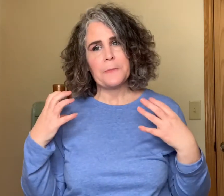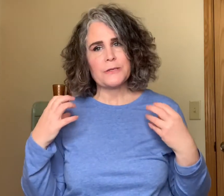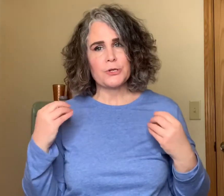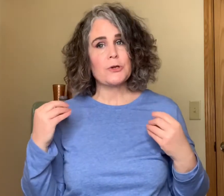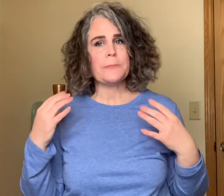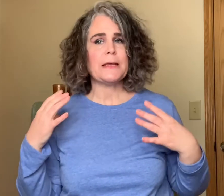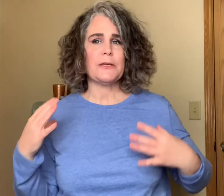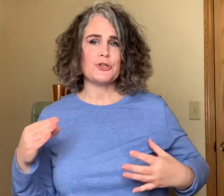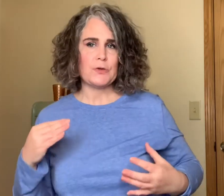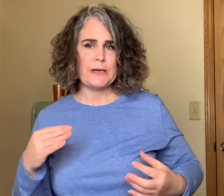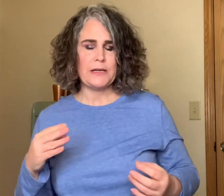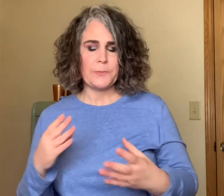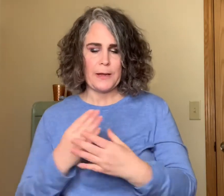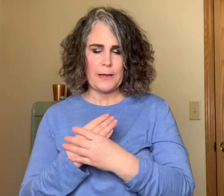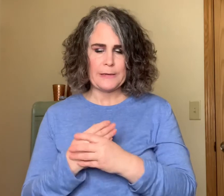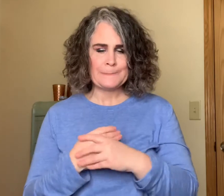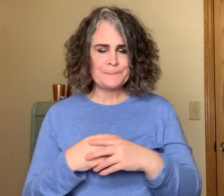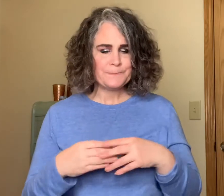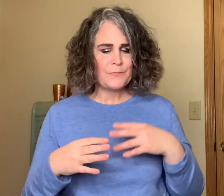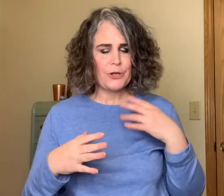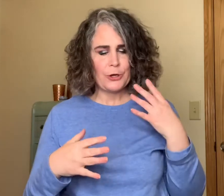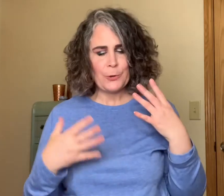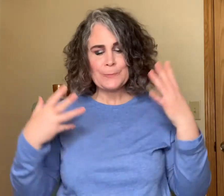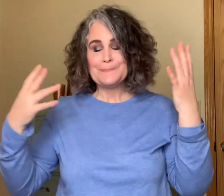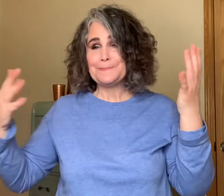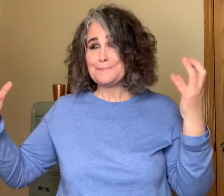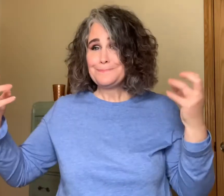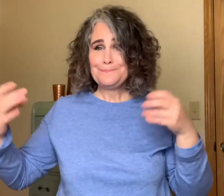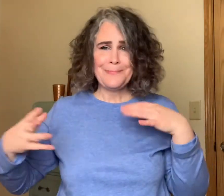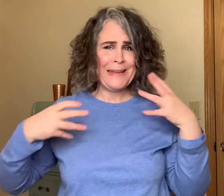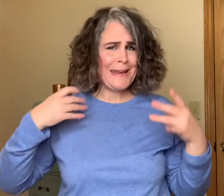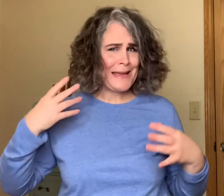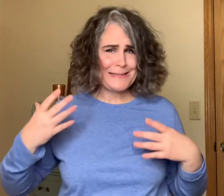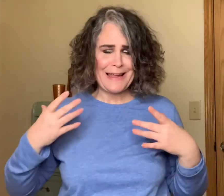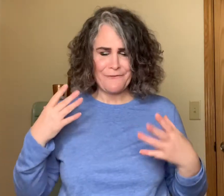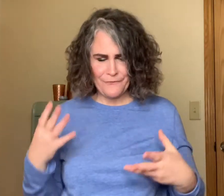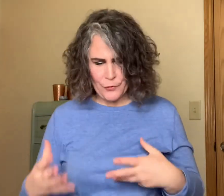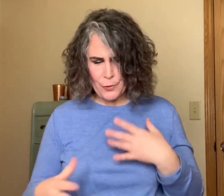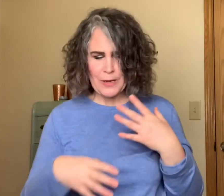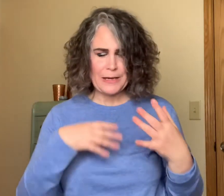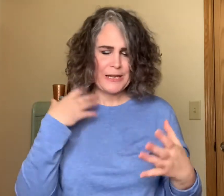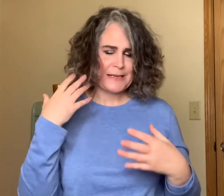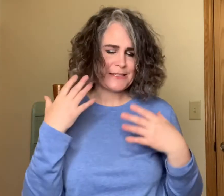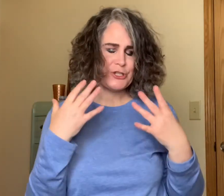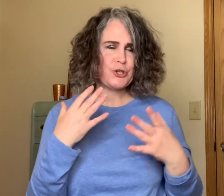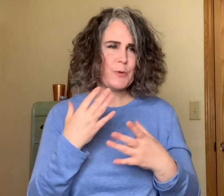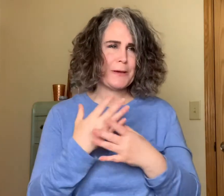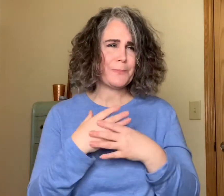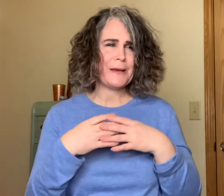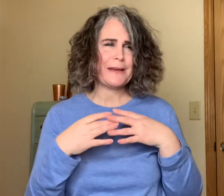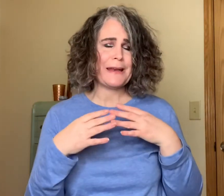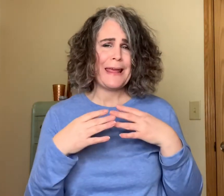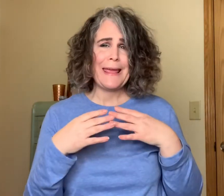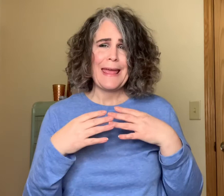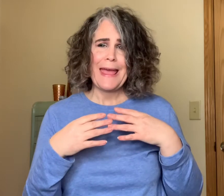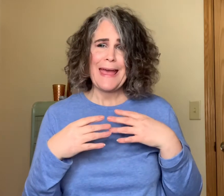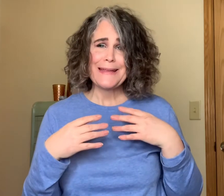extremely intrigued by it intrigued know it has that fruitiness to it but it has